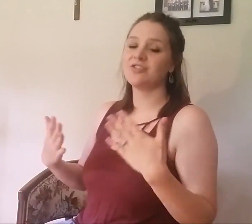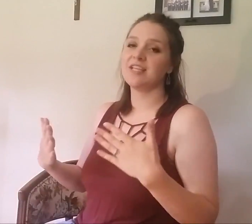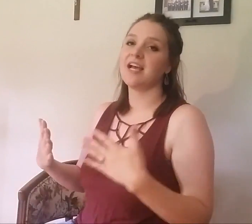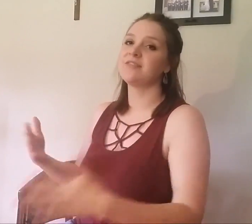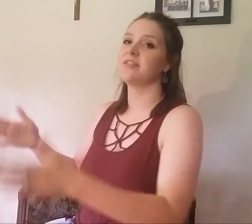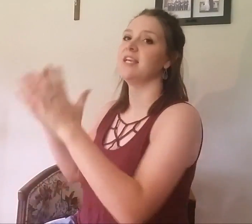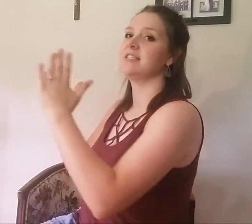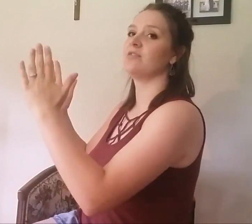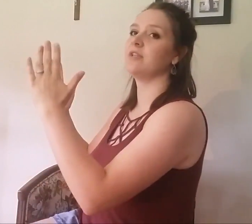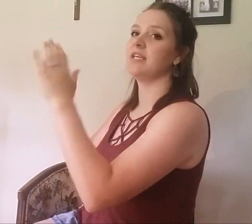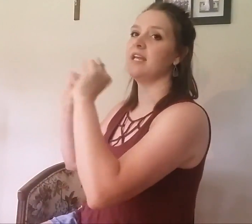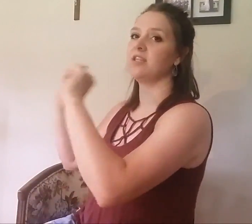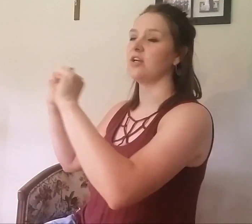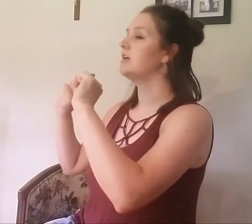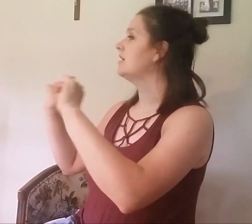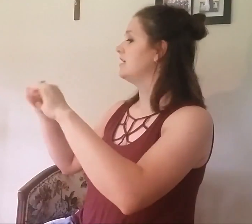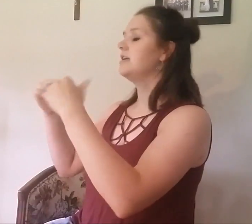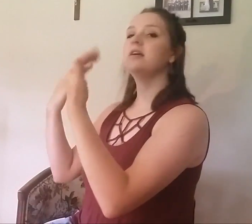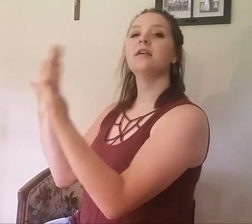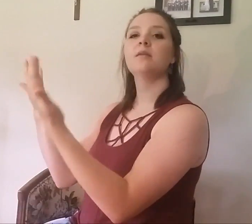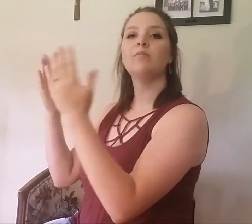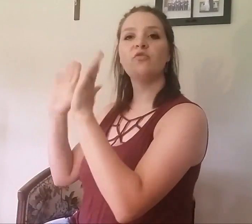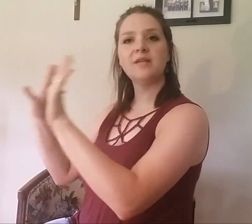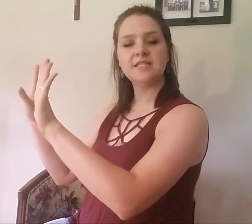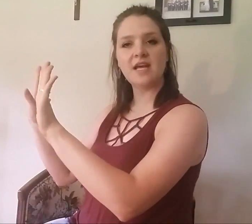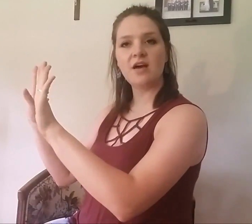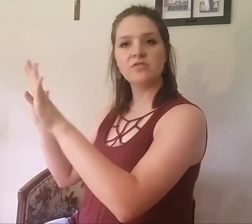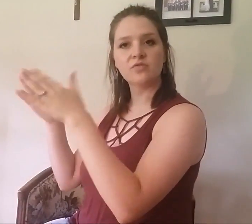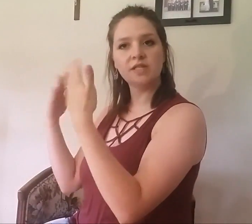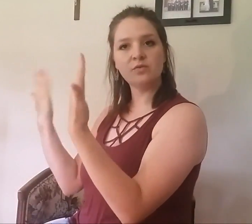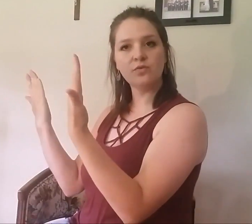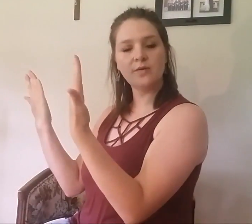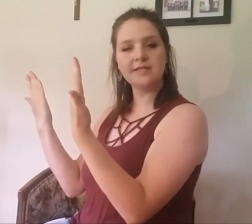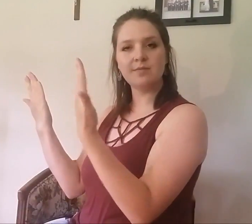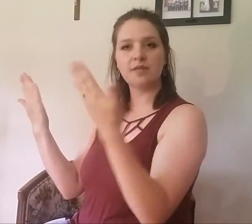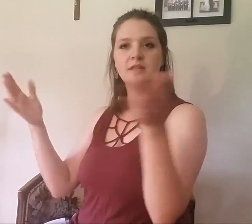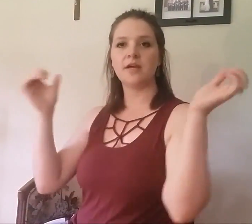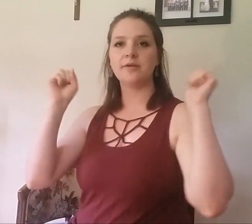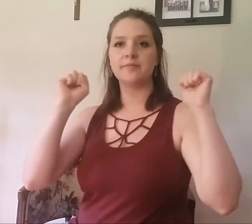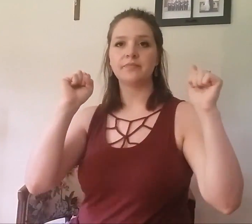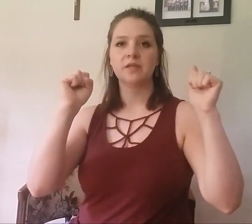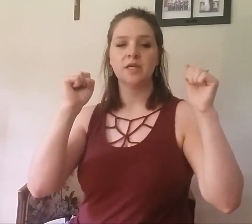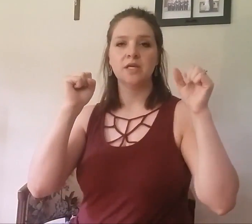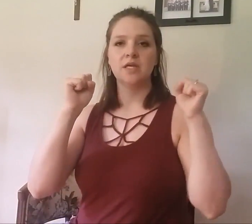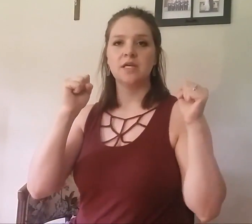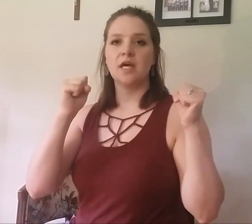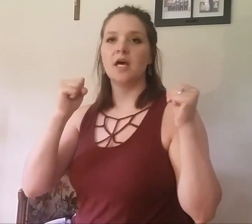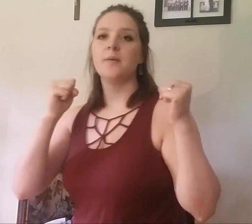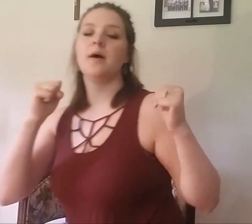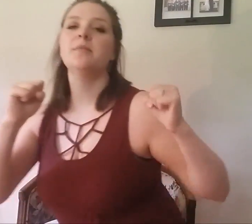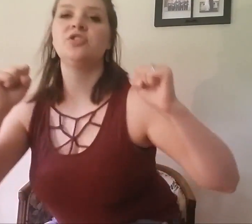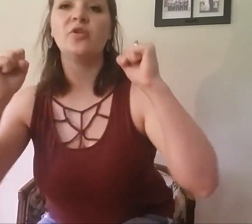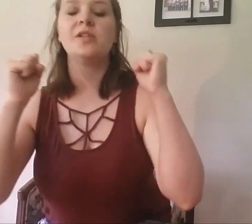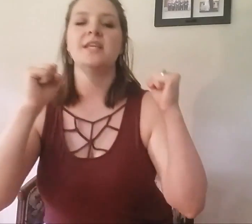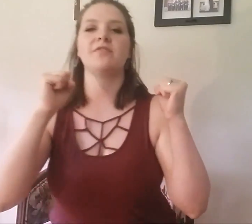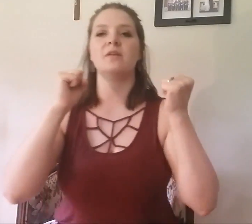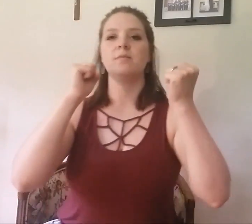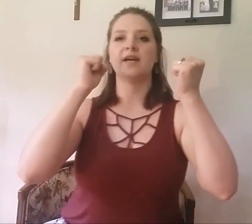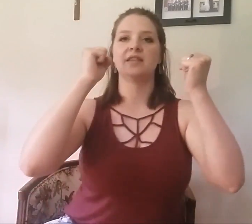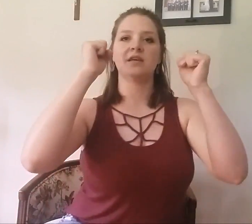exercise for the kids to really get their movements down to really work with something there I'm going to show you what it looks like from like